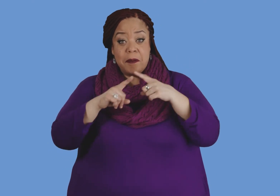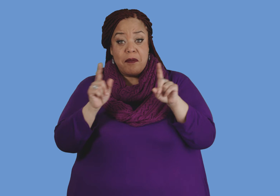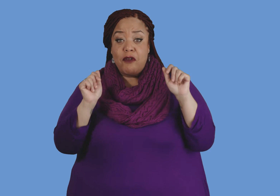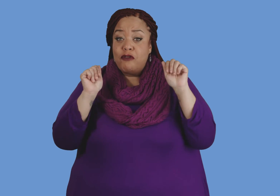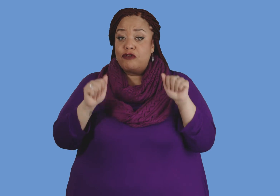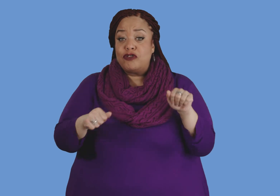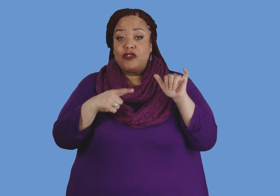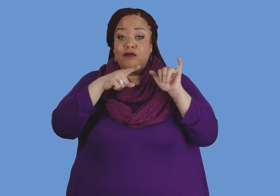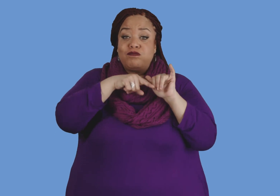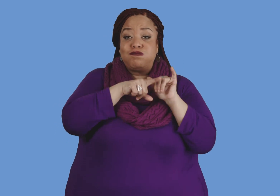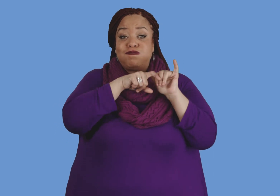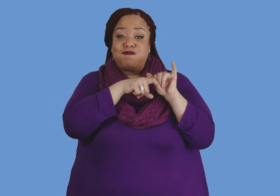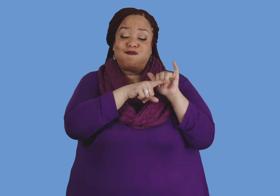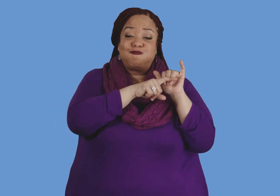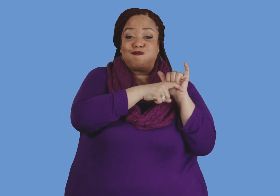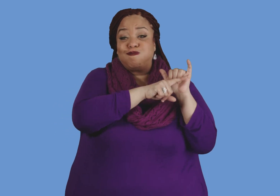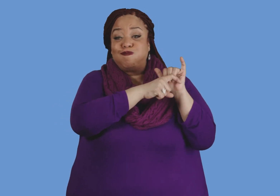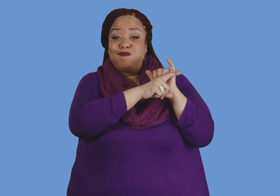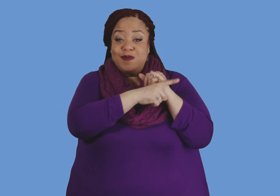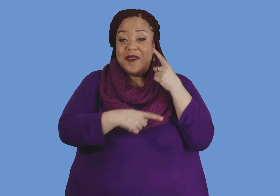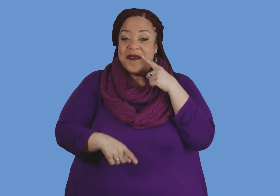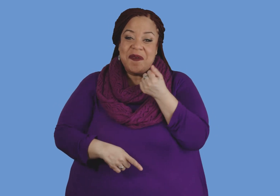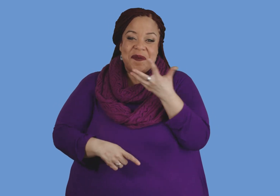where it can float around for another few days.